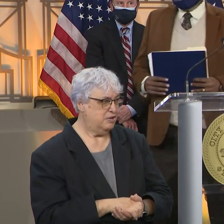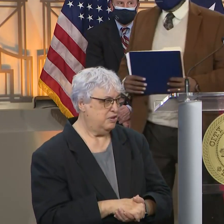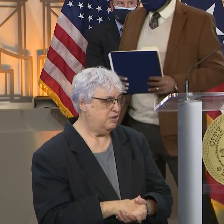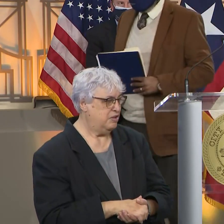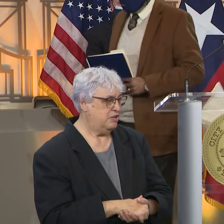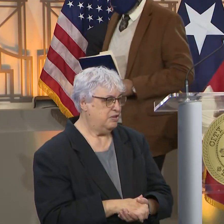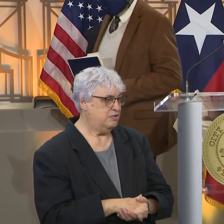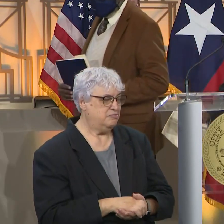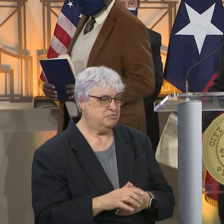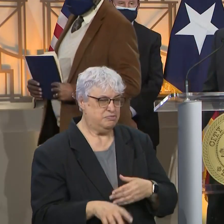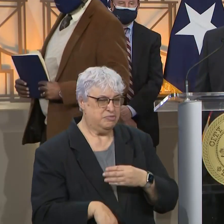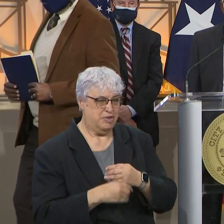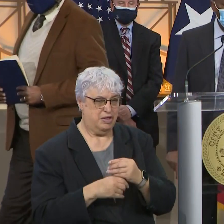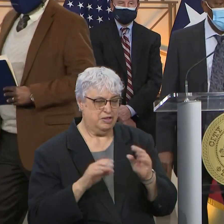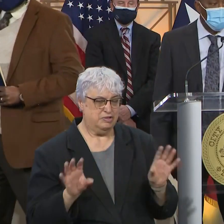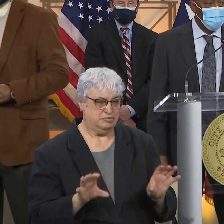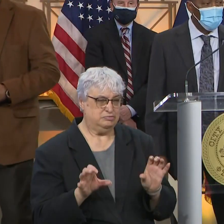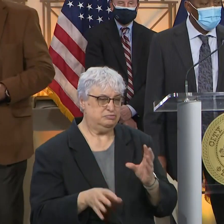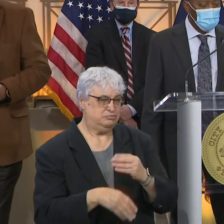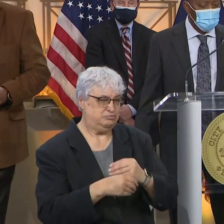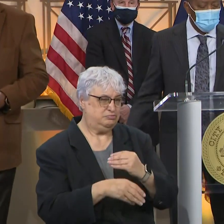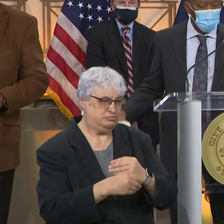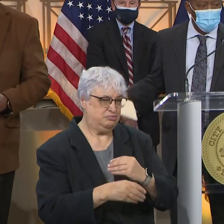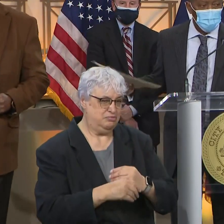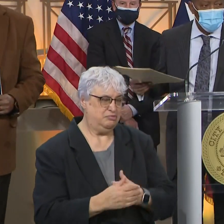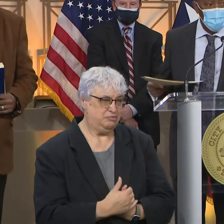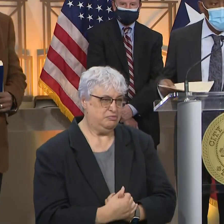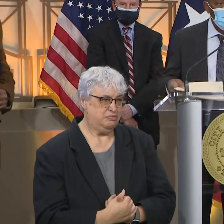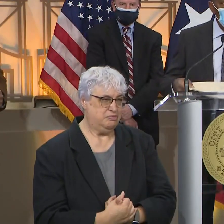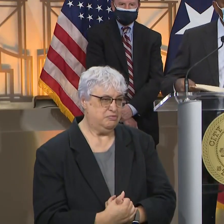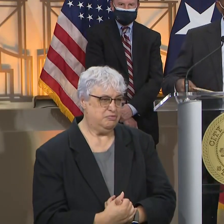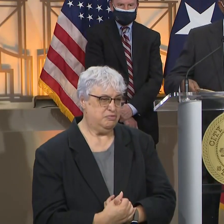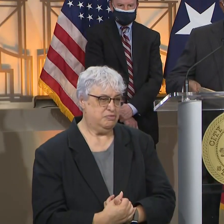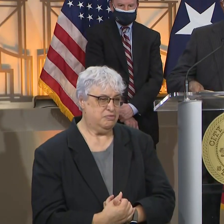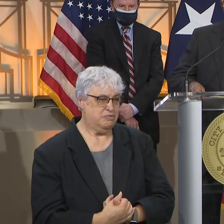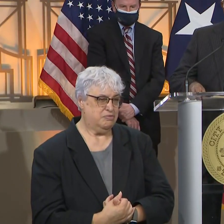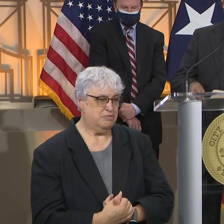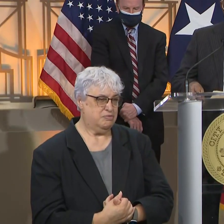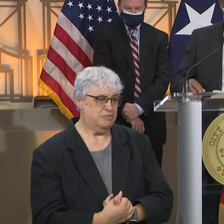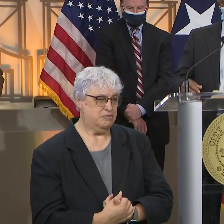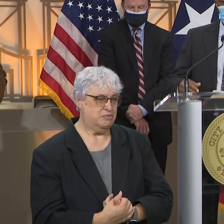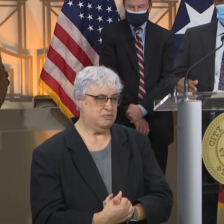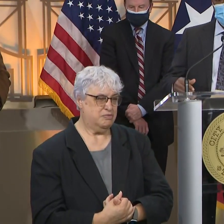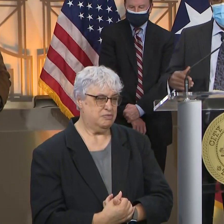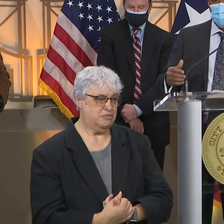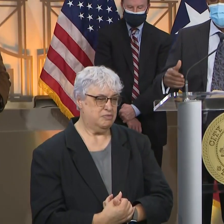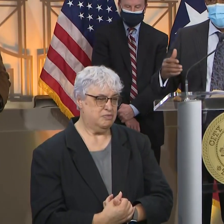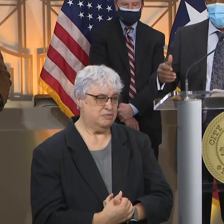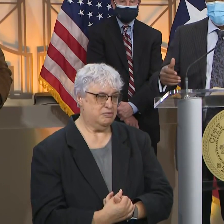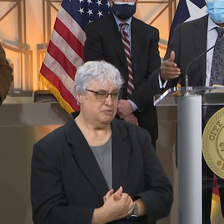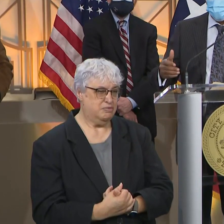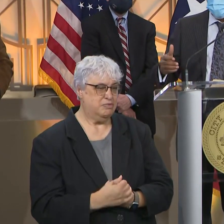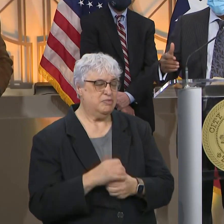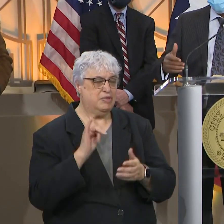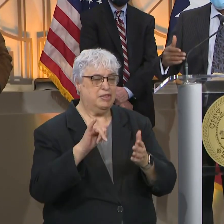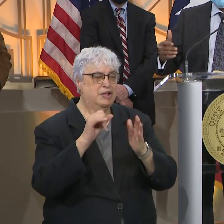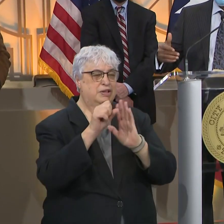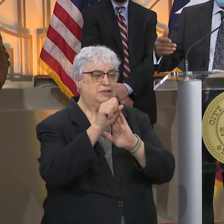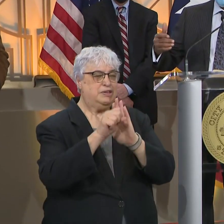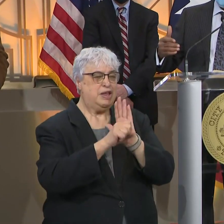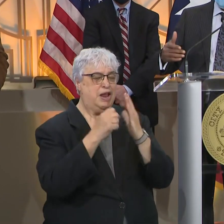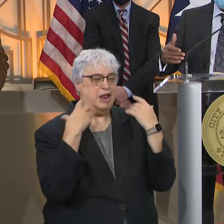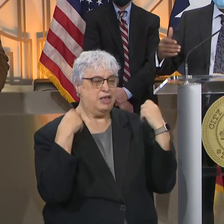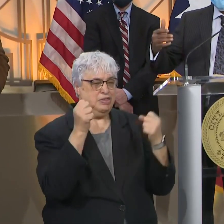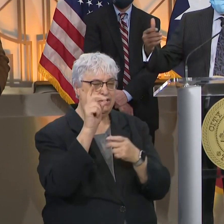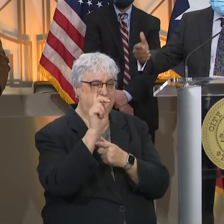oh, sorry. Let me elaborate, elaborate on that even more so it will become clear. Because, you know, the, the, state health department, they're reporting